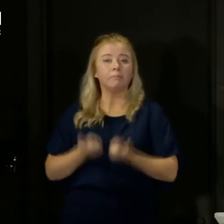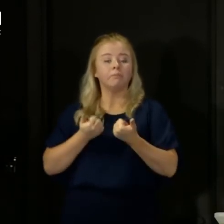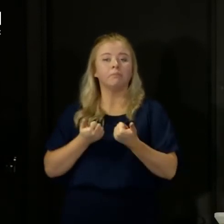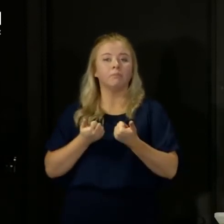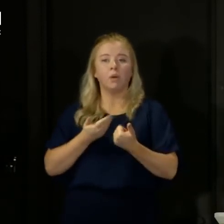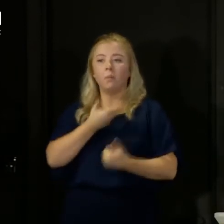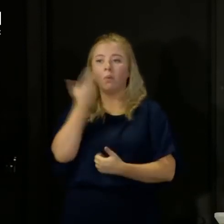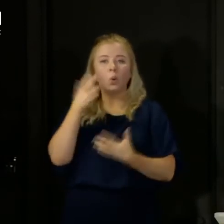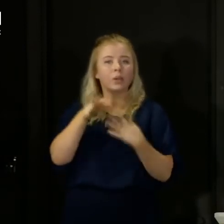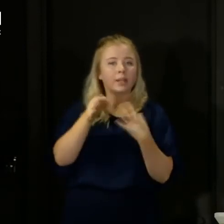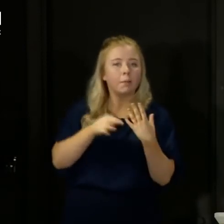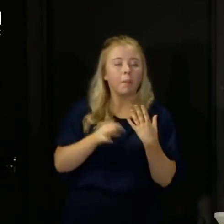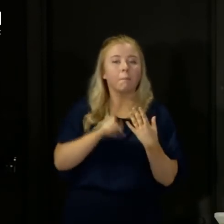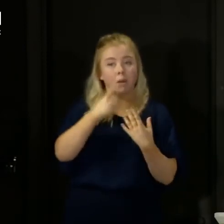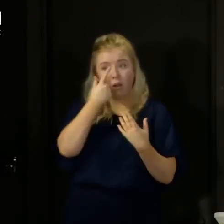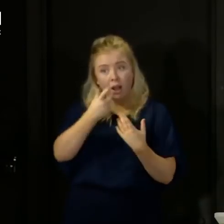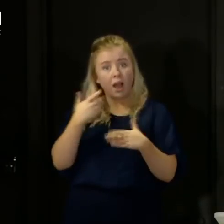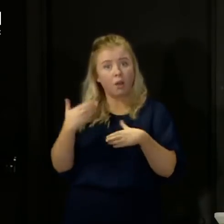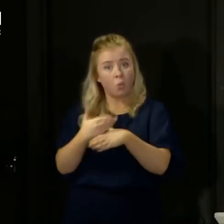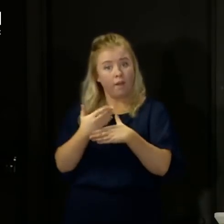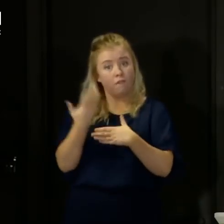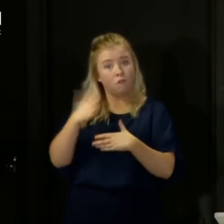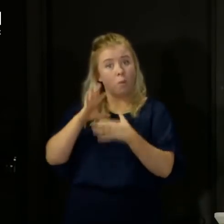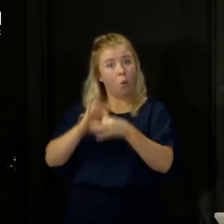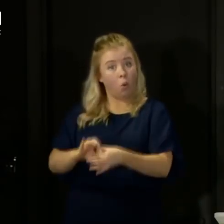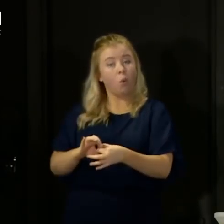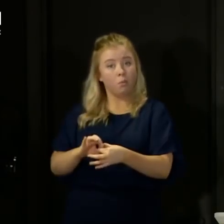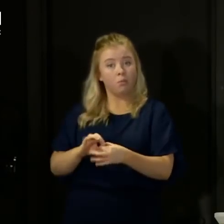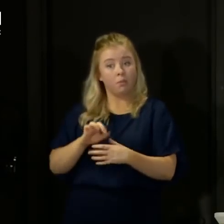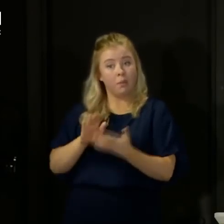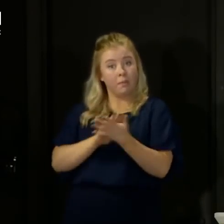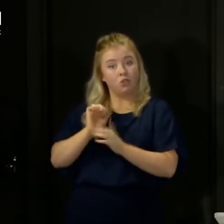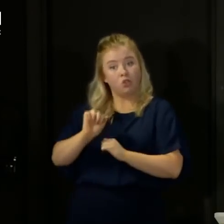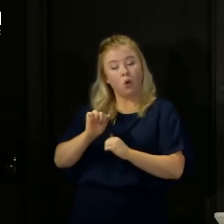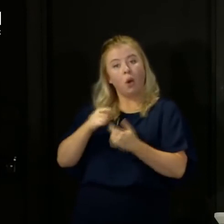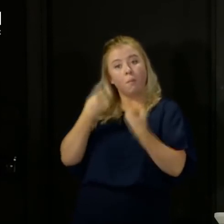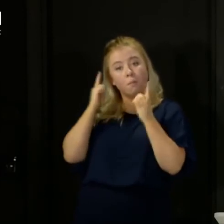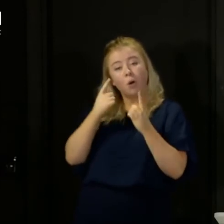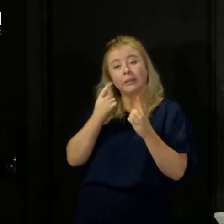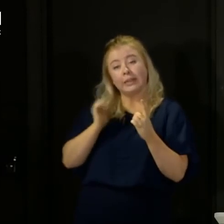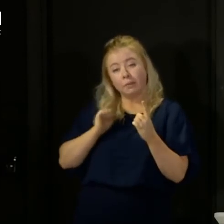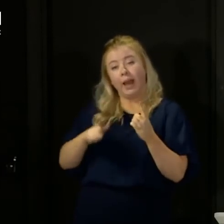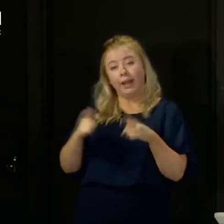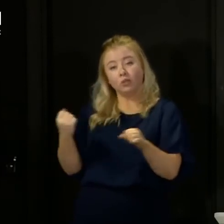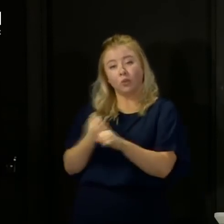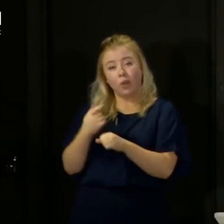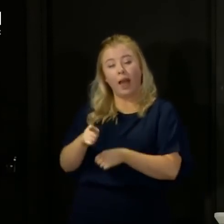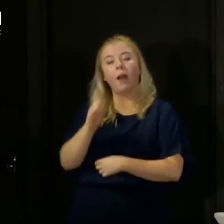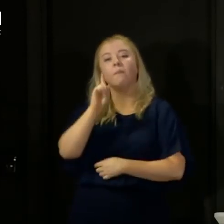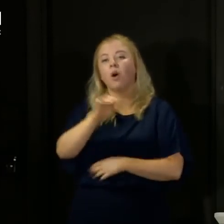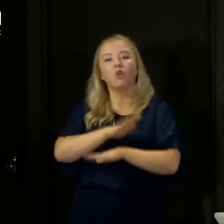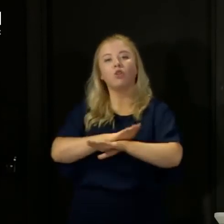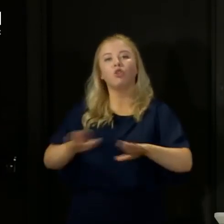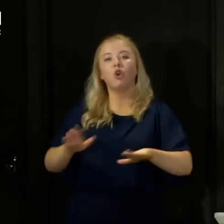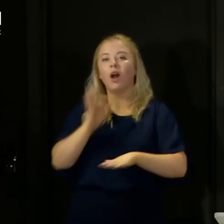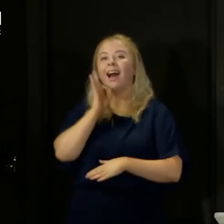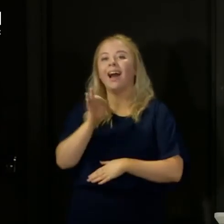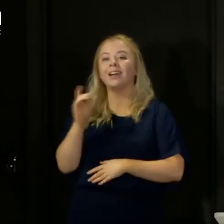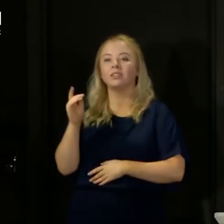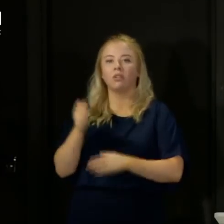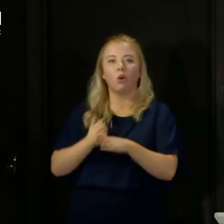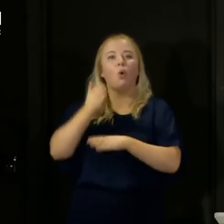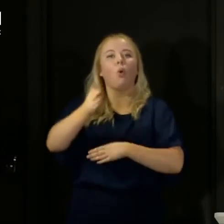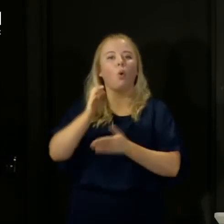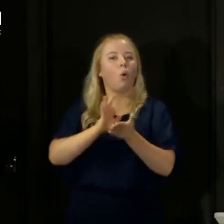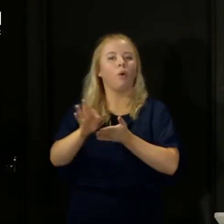and you are able to work from home, then your employer may very well expect you to do that, but they should not ask you to go into